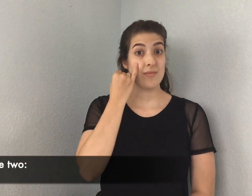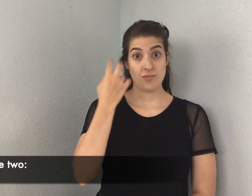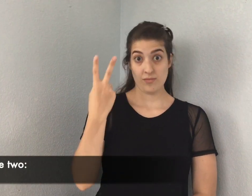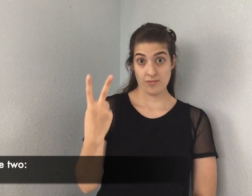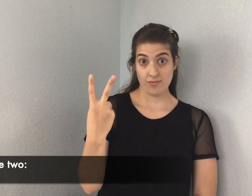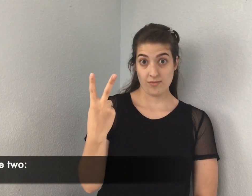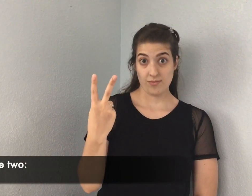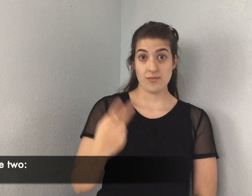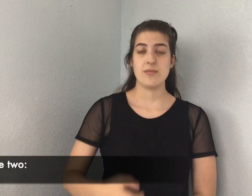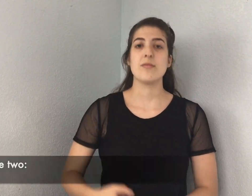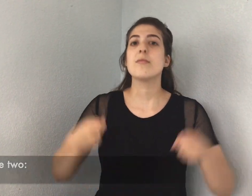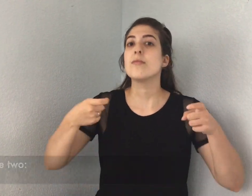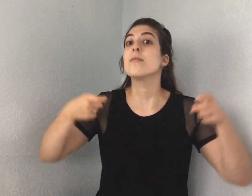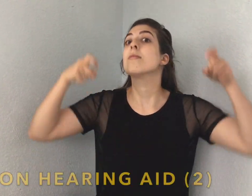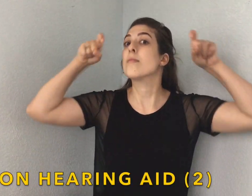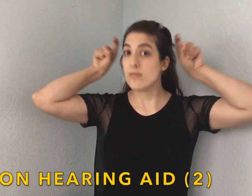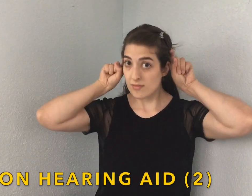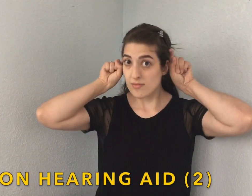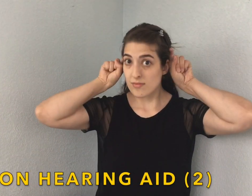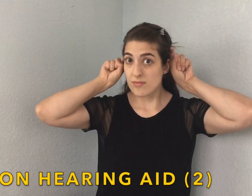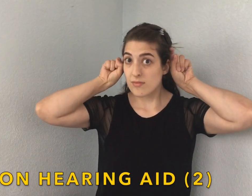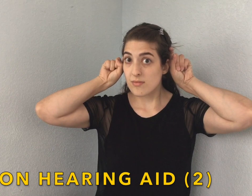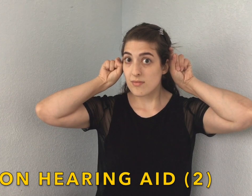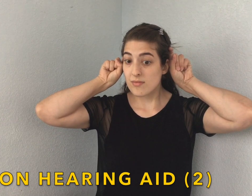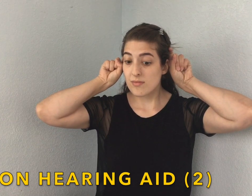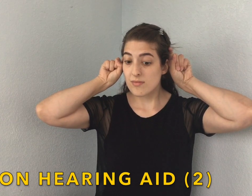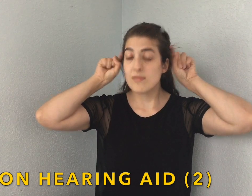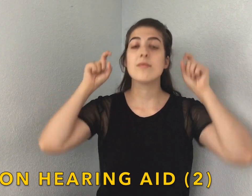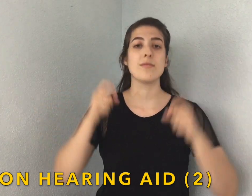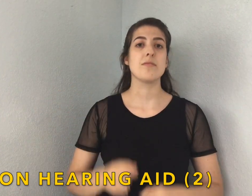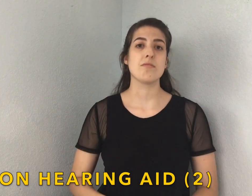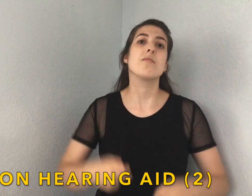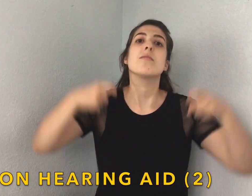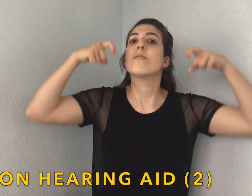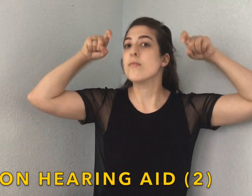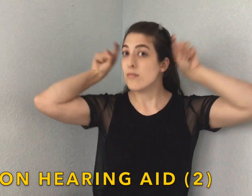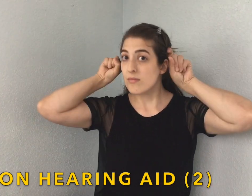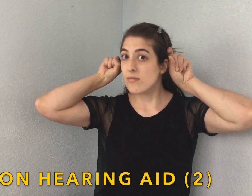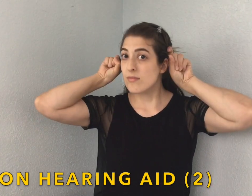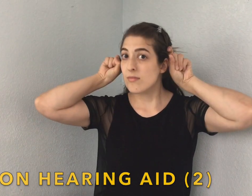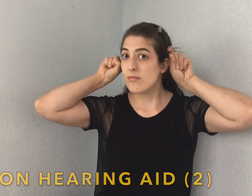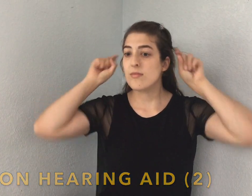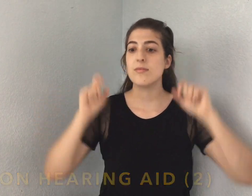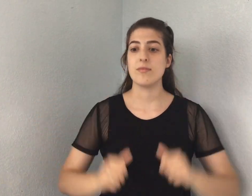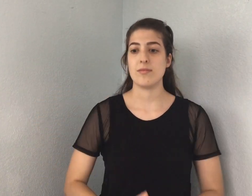If there are two, put on both hearing aids. Put on both hearing aids.